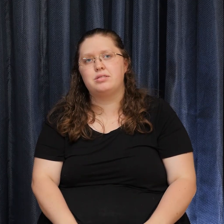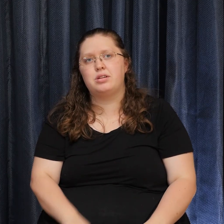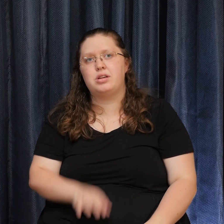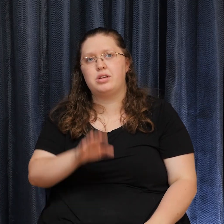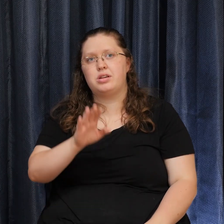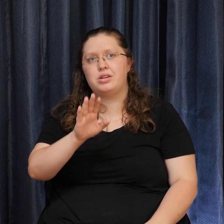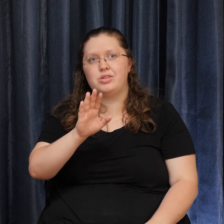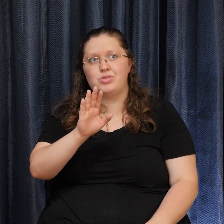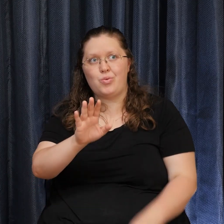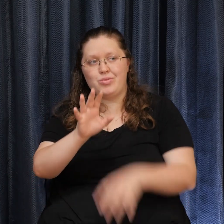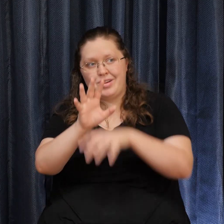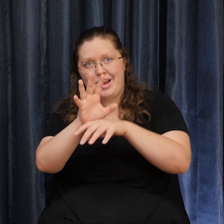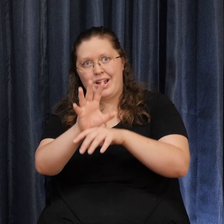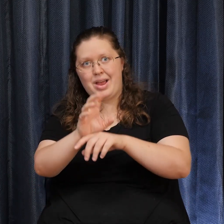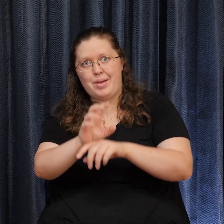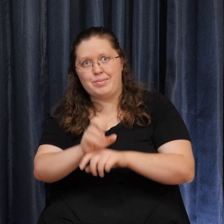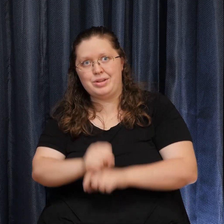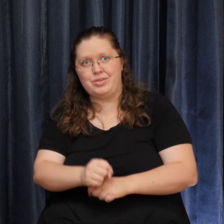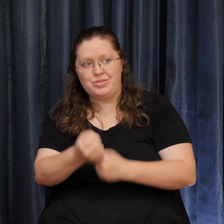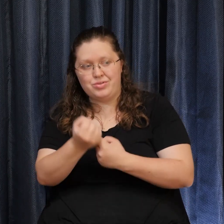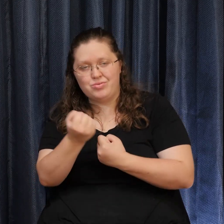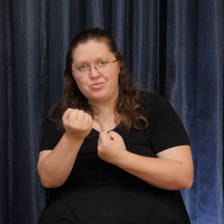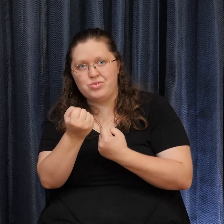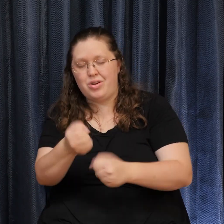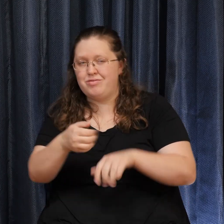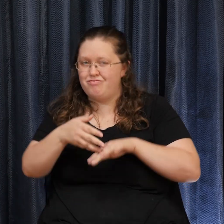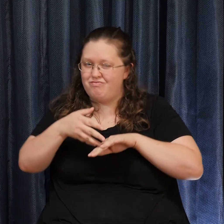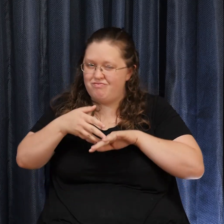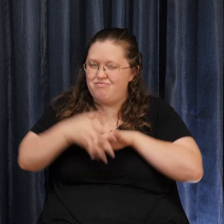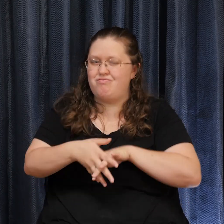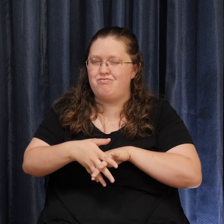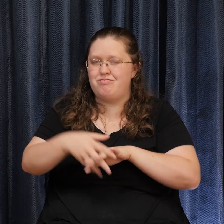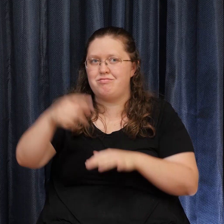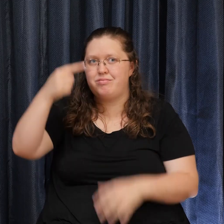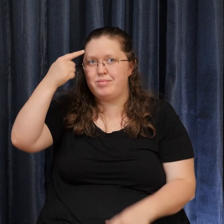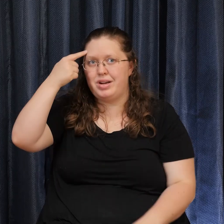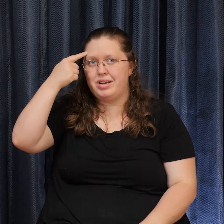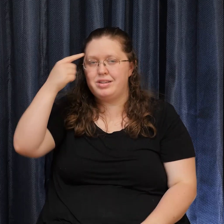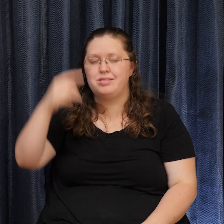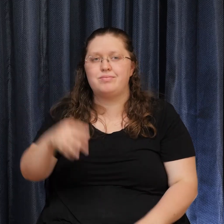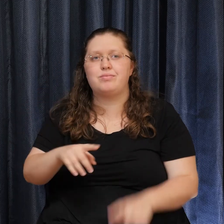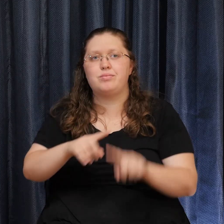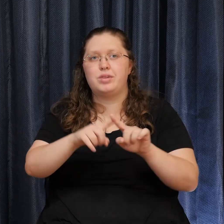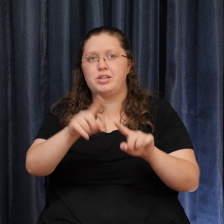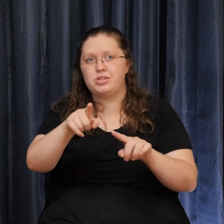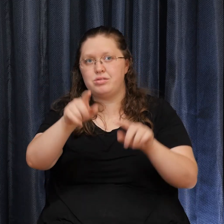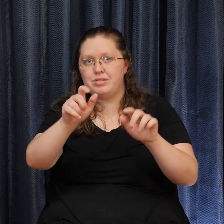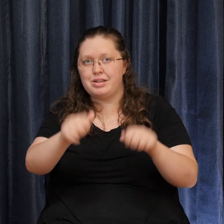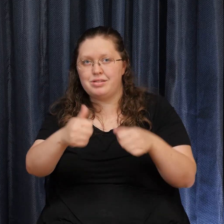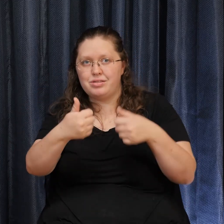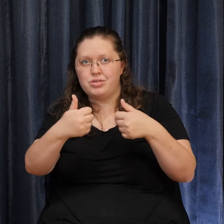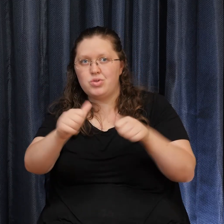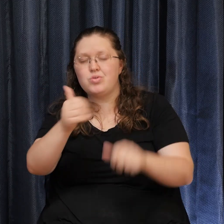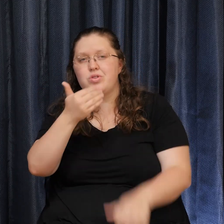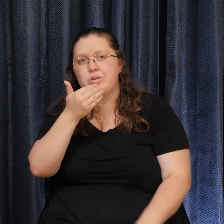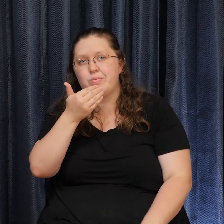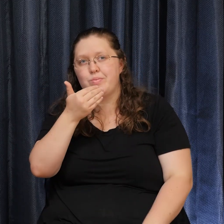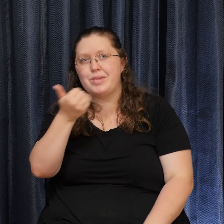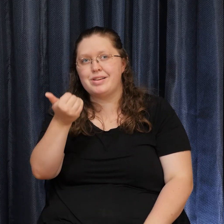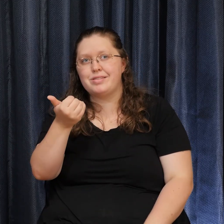Are too strong And firmly rooted In your mind But you can do your best To be impeccable With